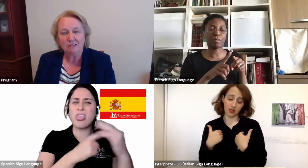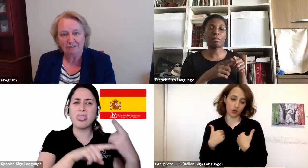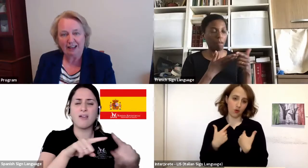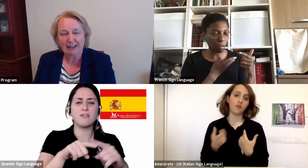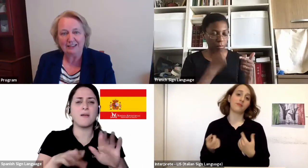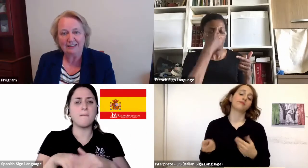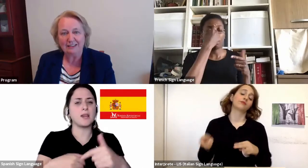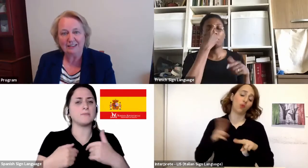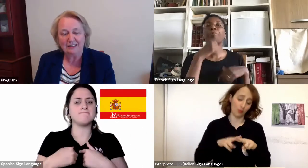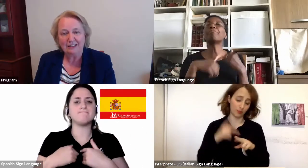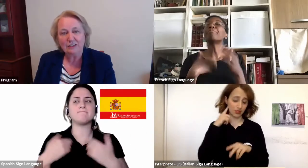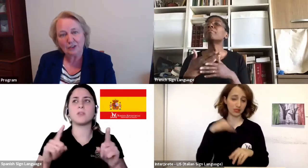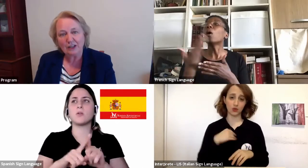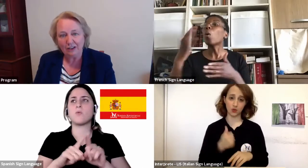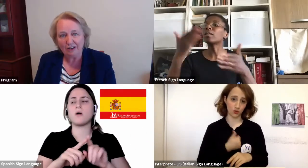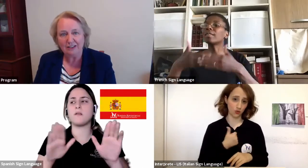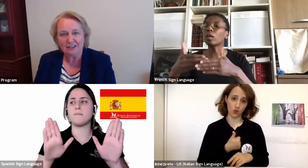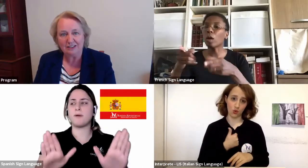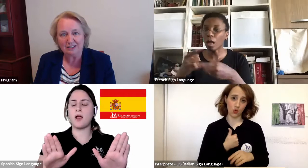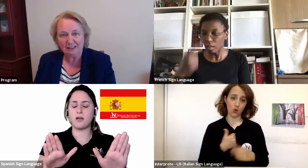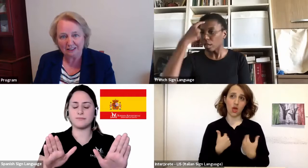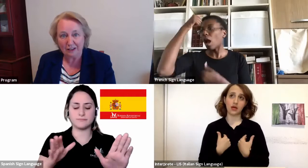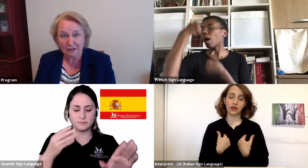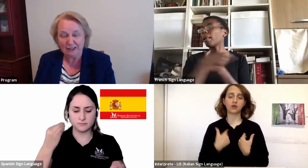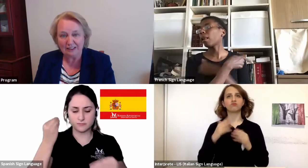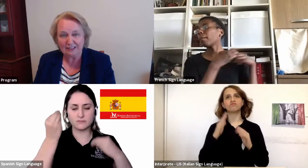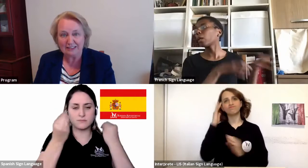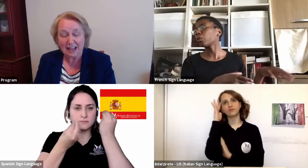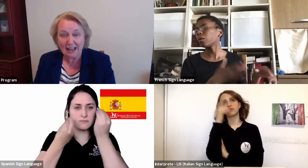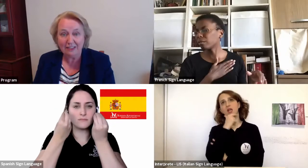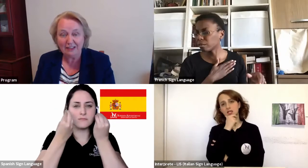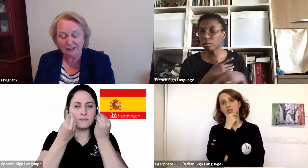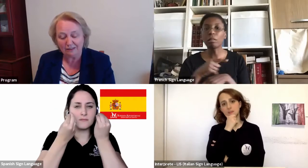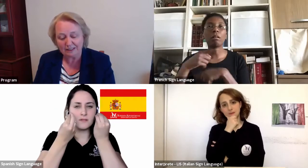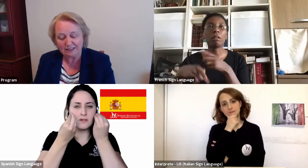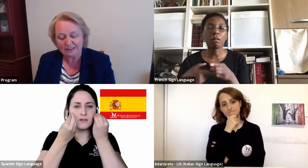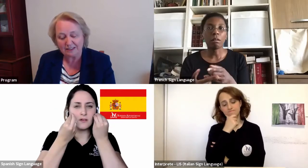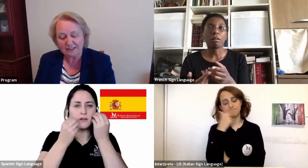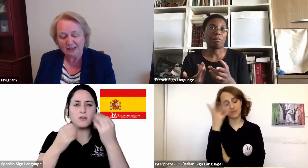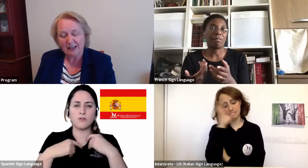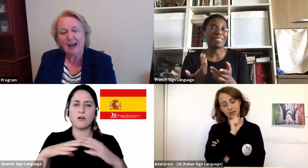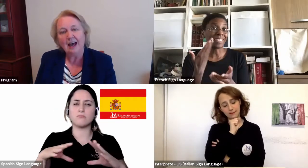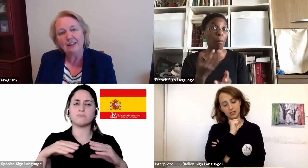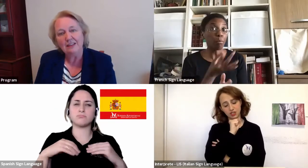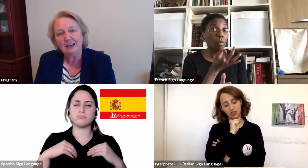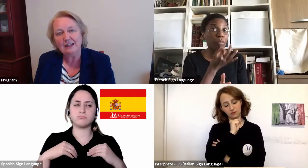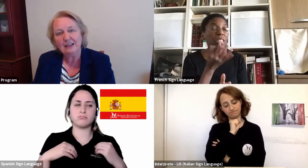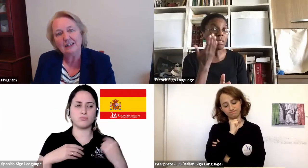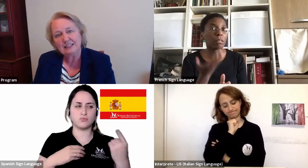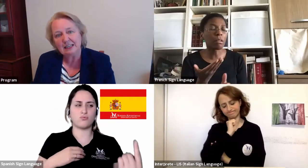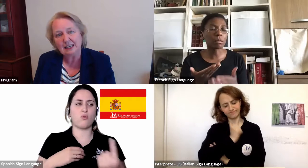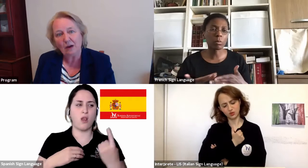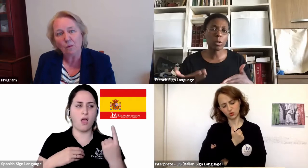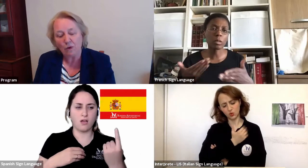To reflect. To acknowledge the loneliness and the aloneness. And then